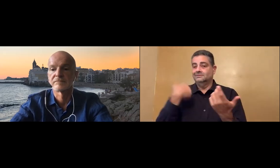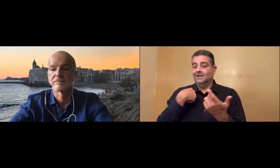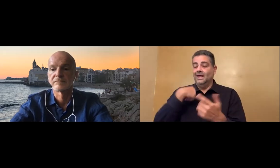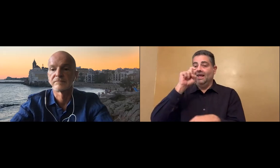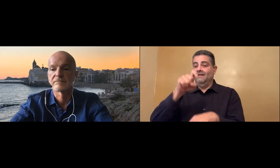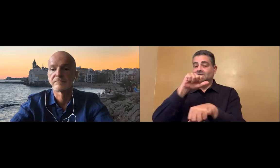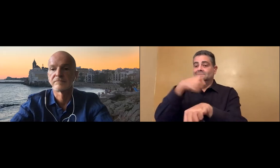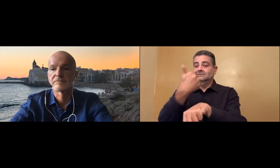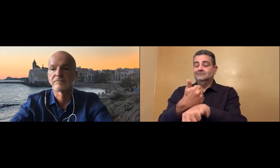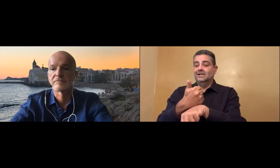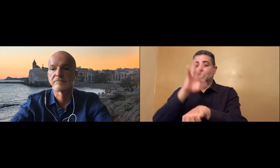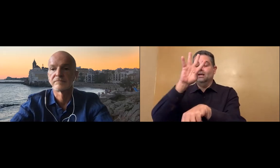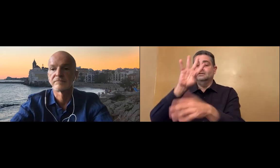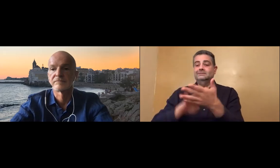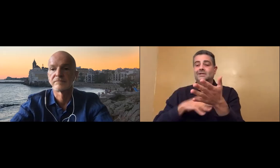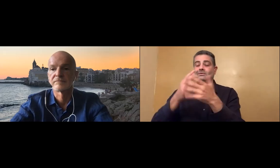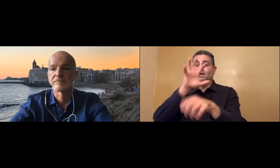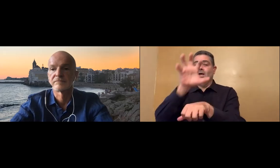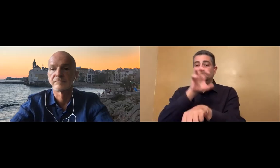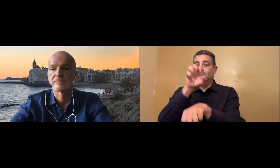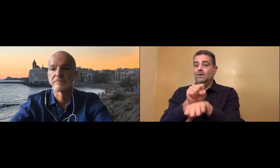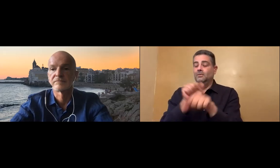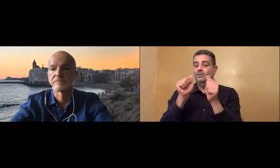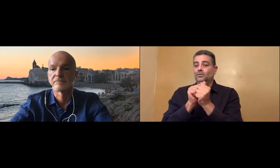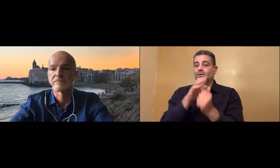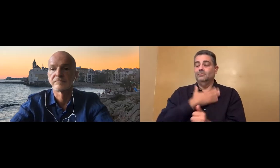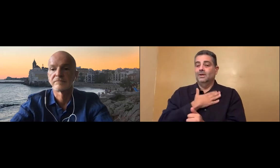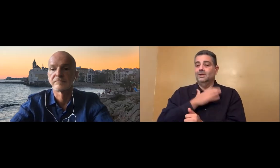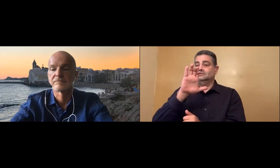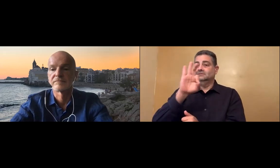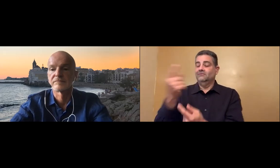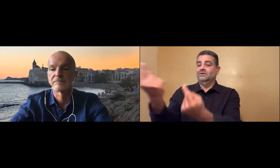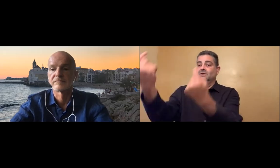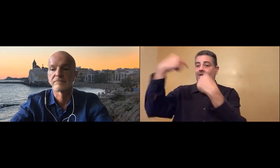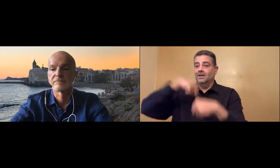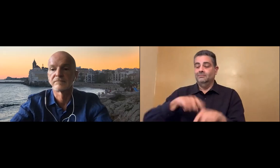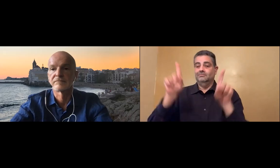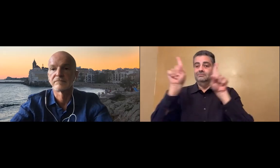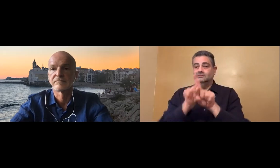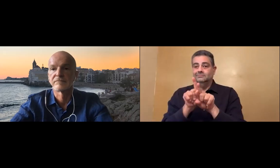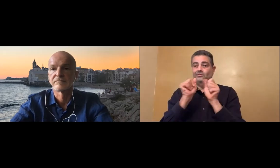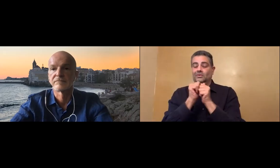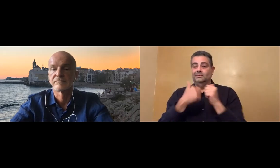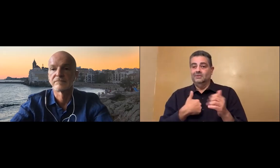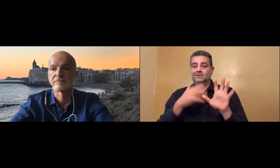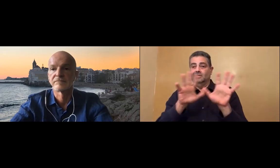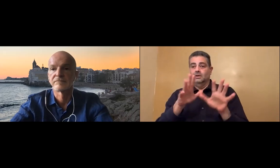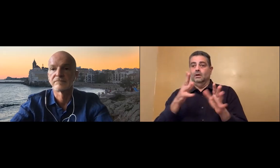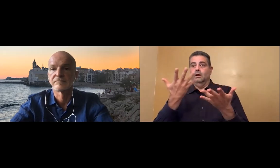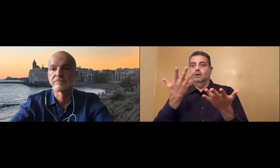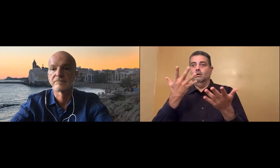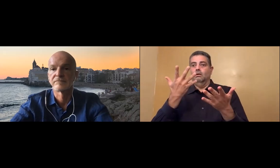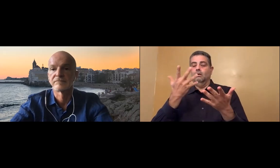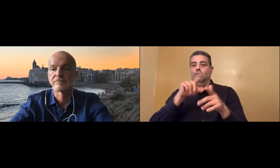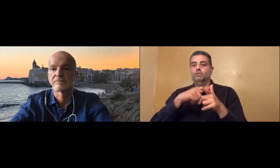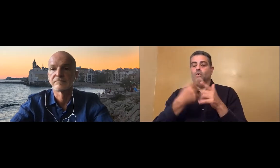than through the refreshable Braille device. But that has its downsides as well because then you have to make an appointment to